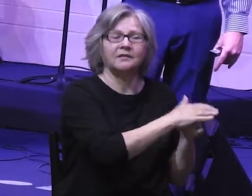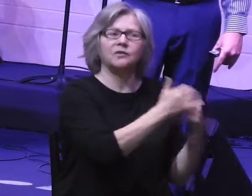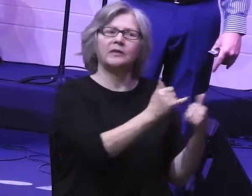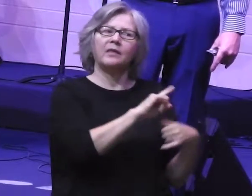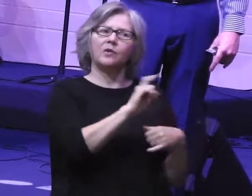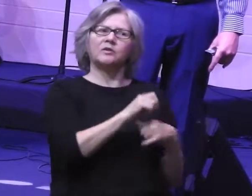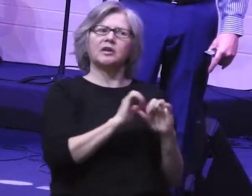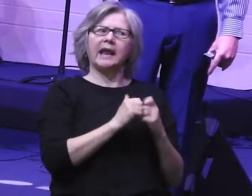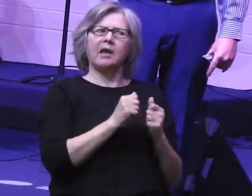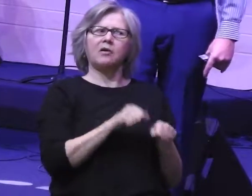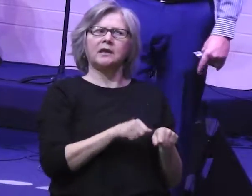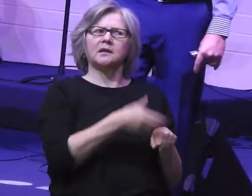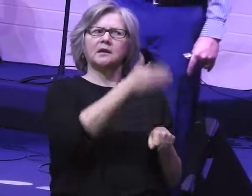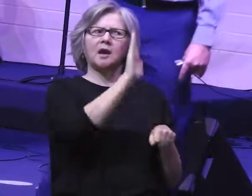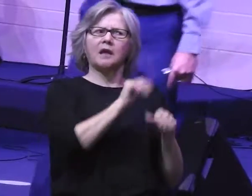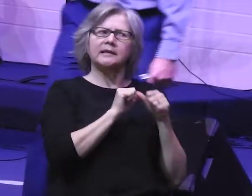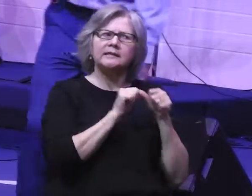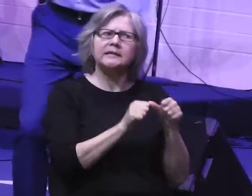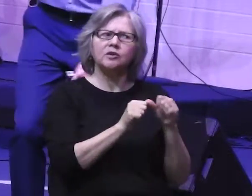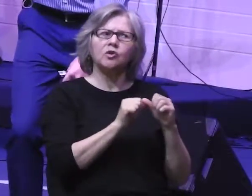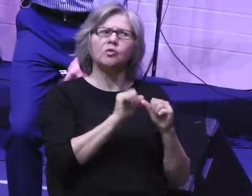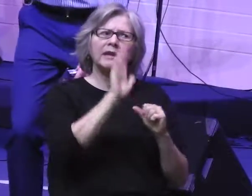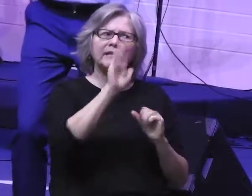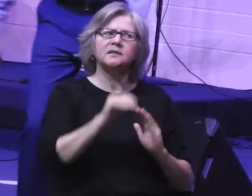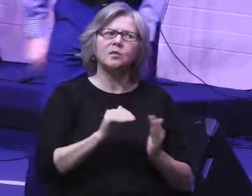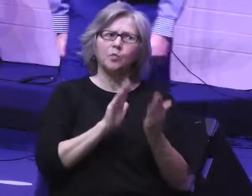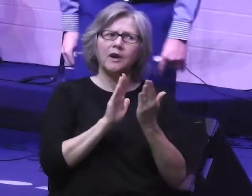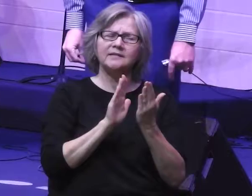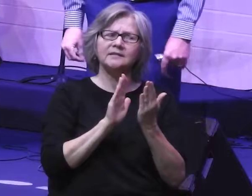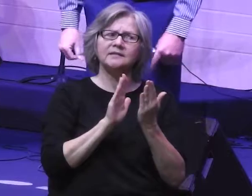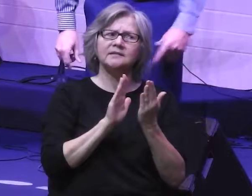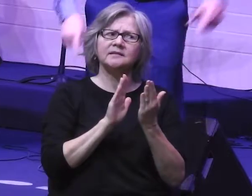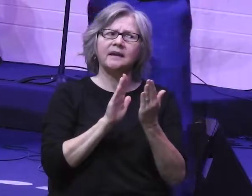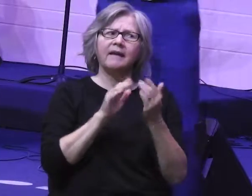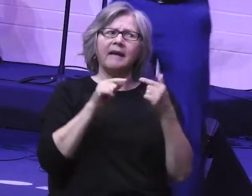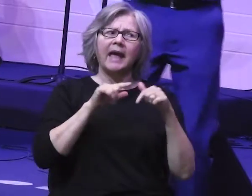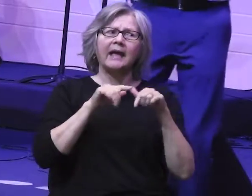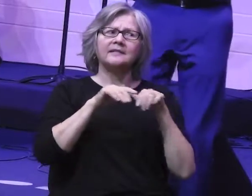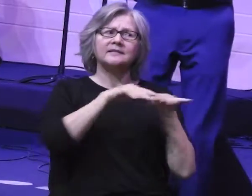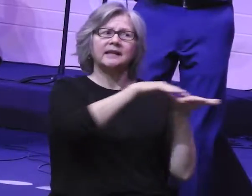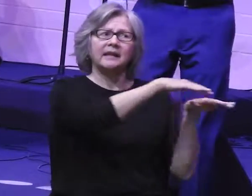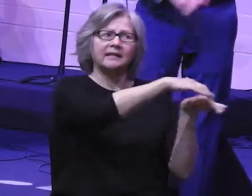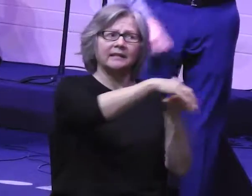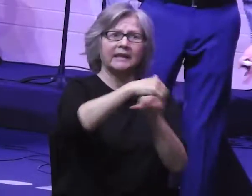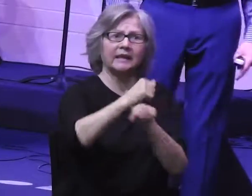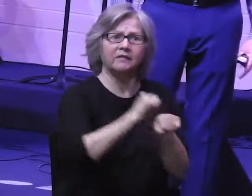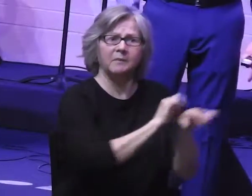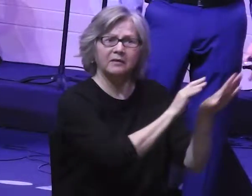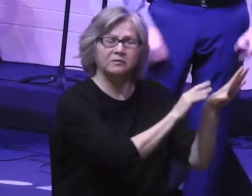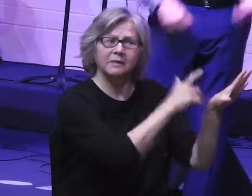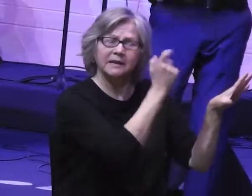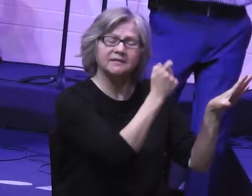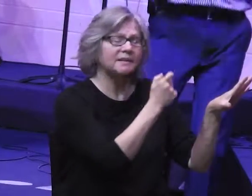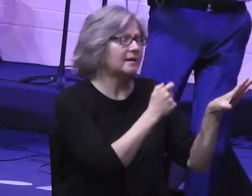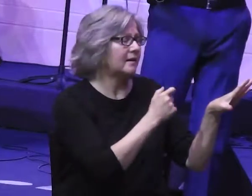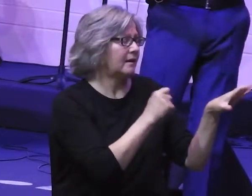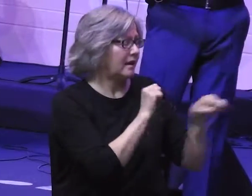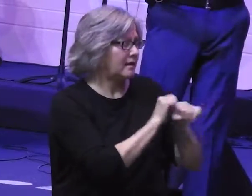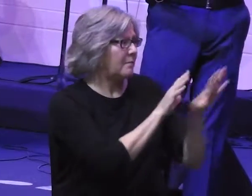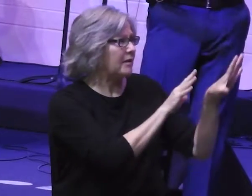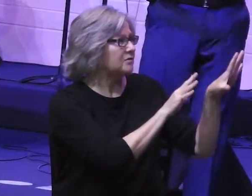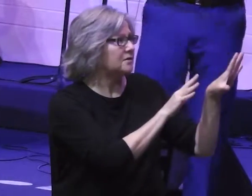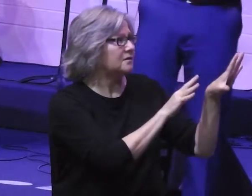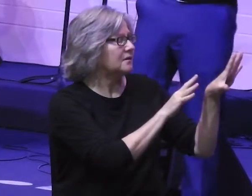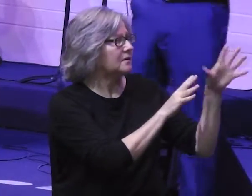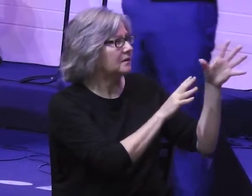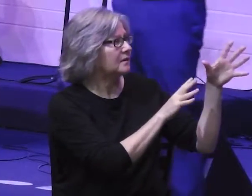how is God going to continue to be present with them as they move out from here? Because you know what? The mountain is not very